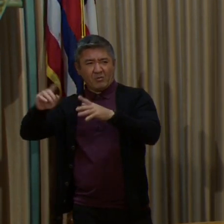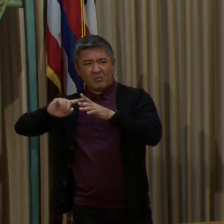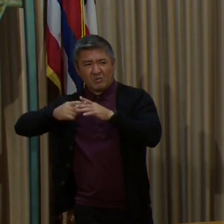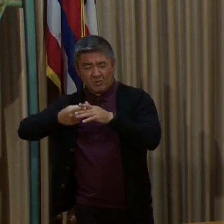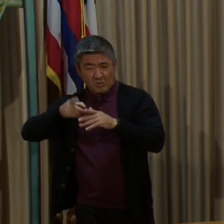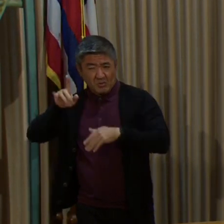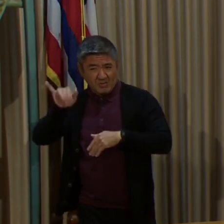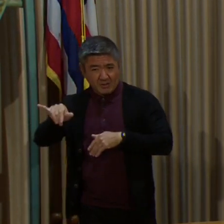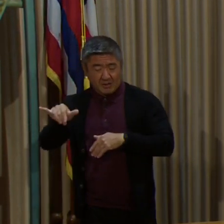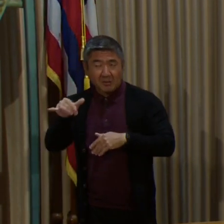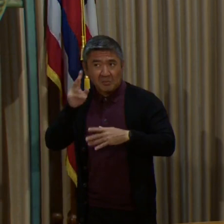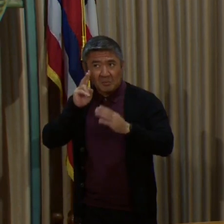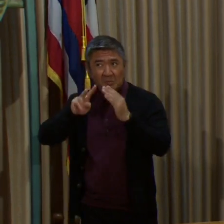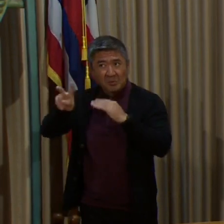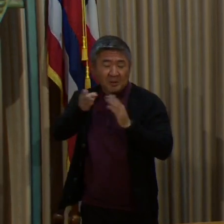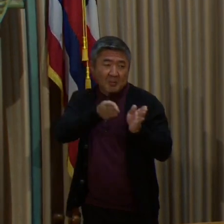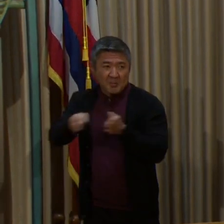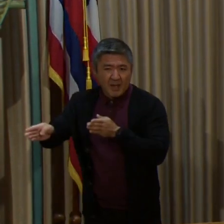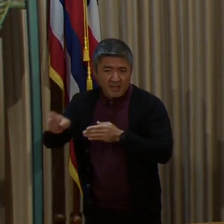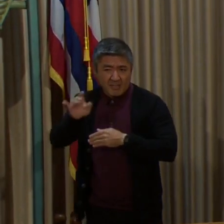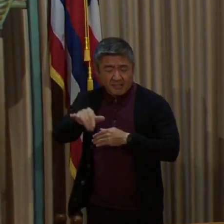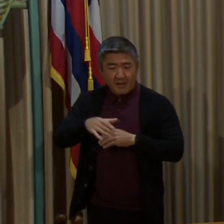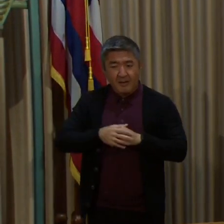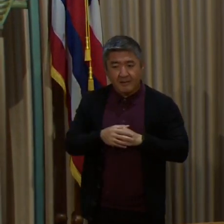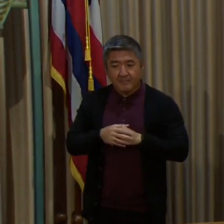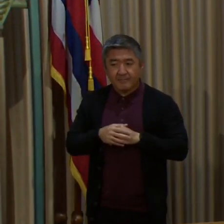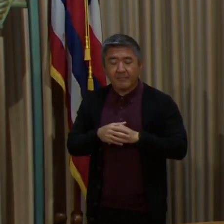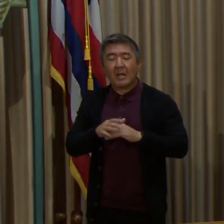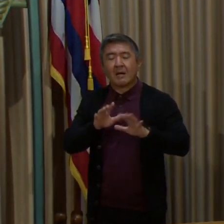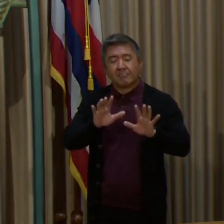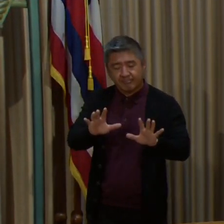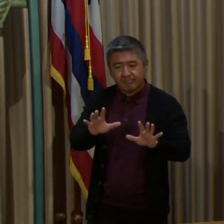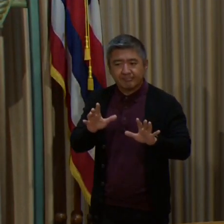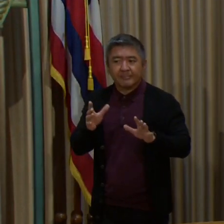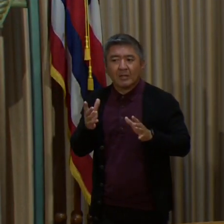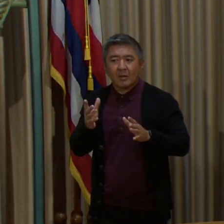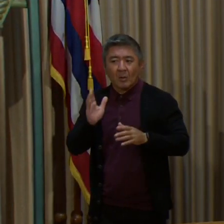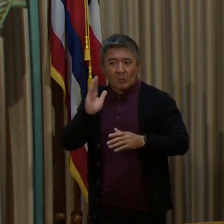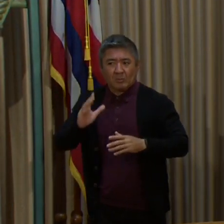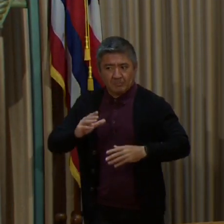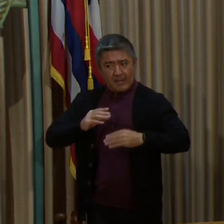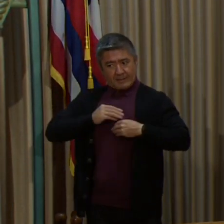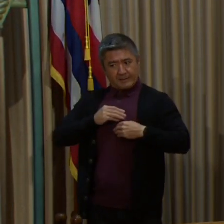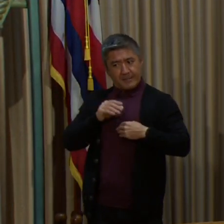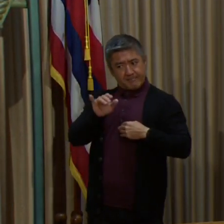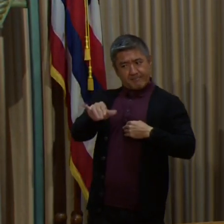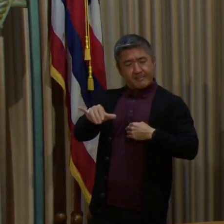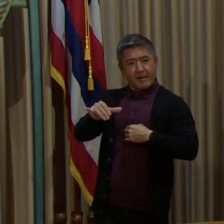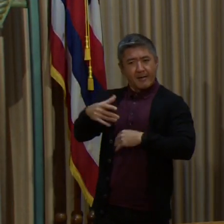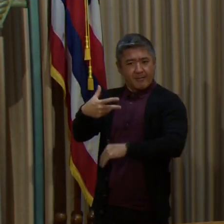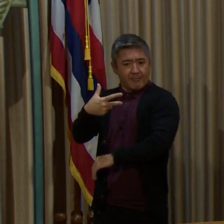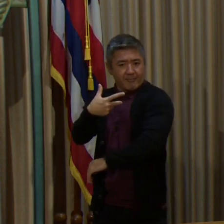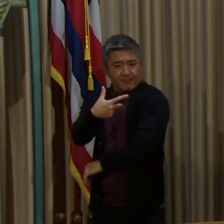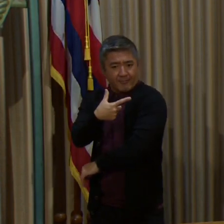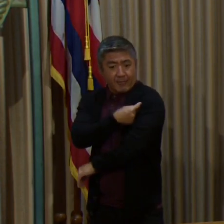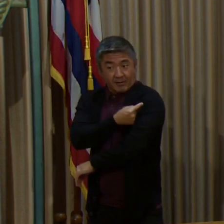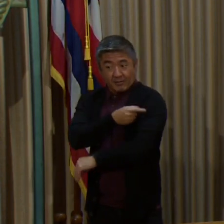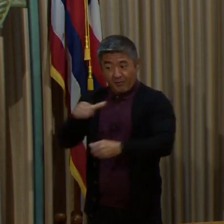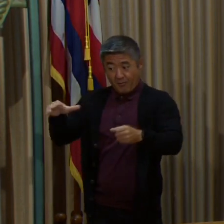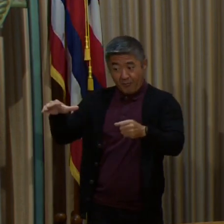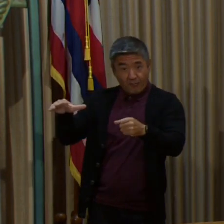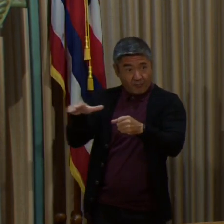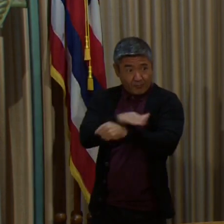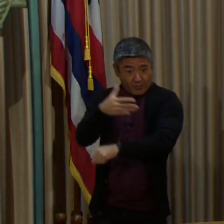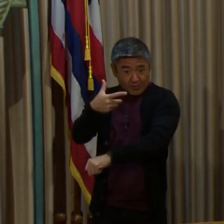timetable right now. But we are adopting the vaccination of a fully vaccinated